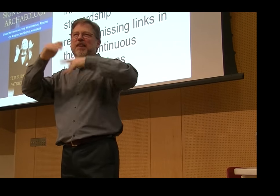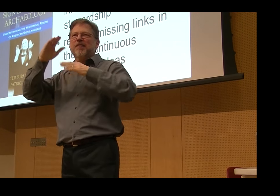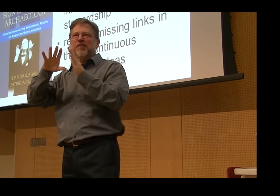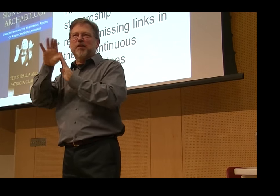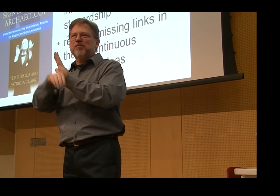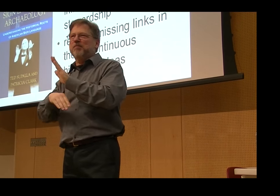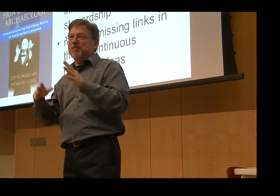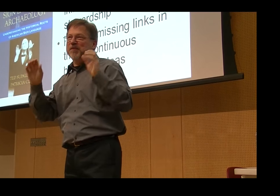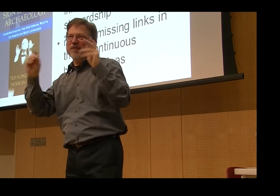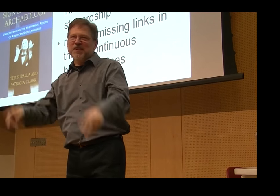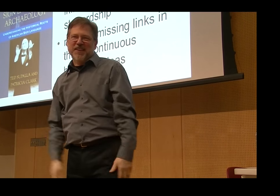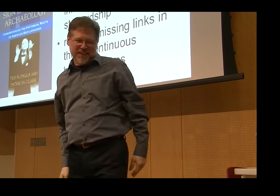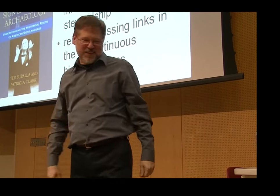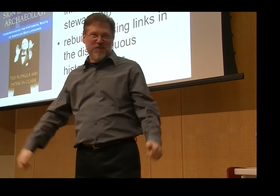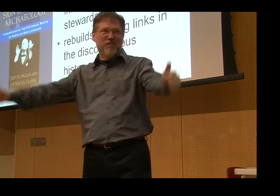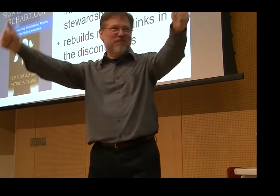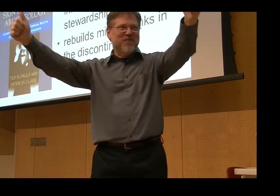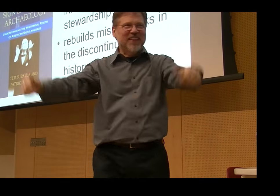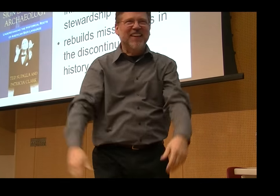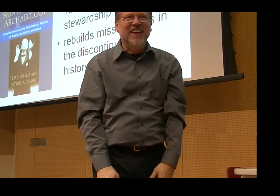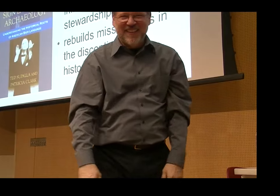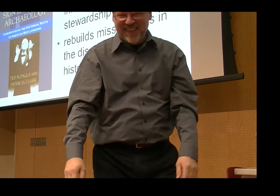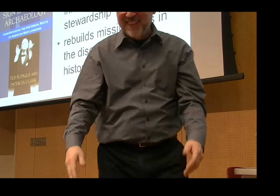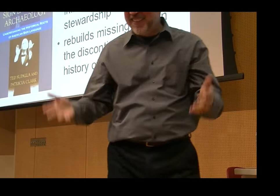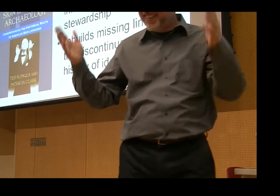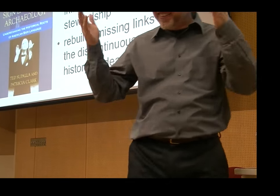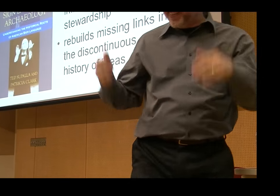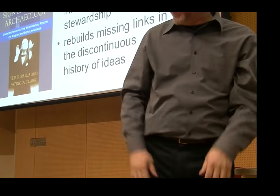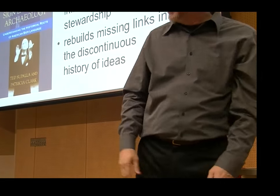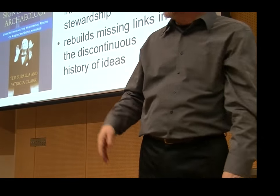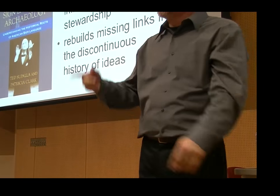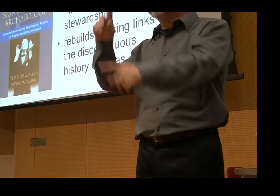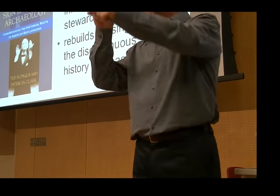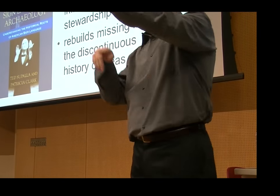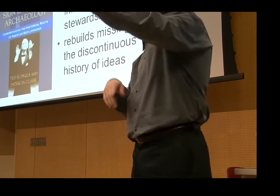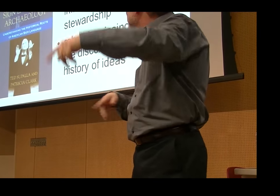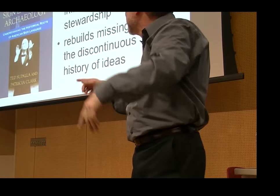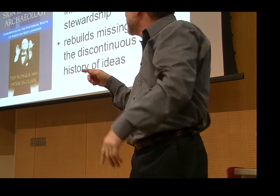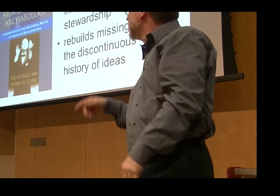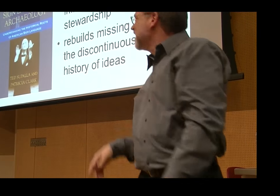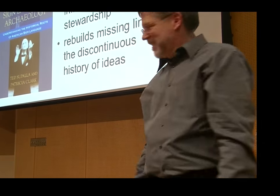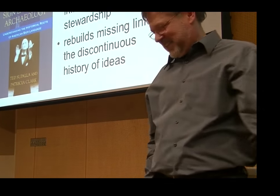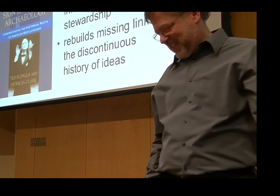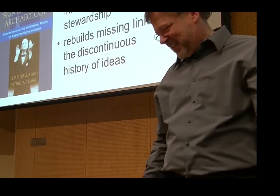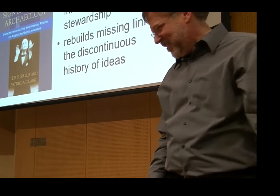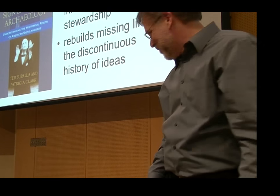hoping, I'm very happy to assist in this next challenge of how to build a curriculum around the book. Yes, definitely.